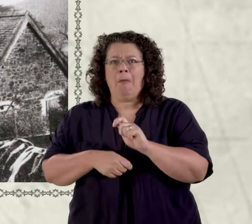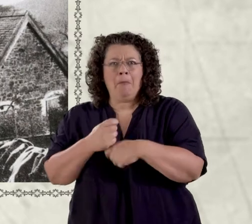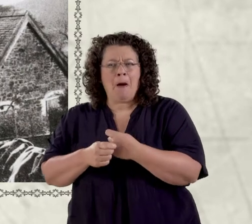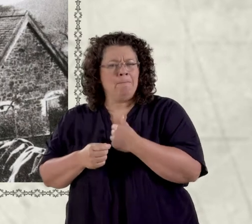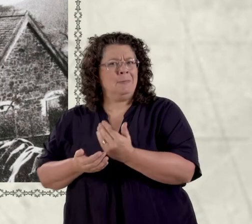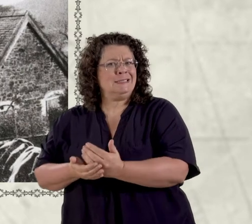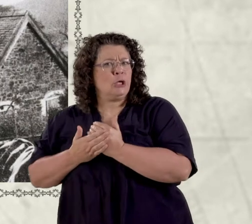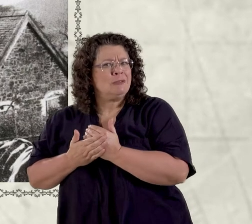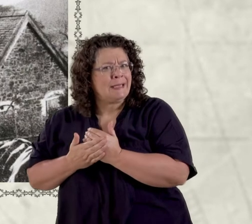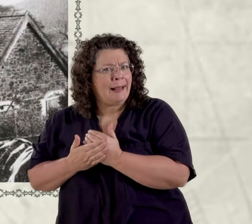security